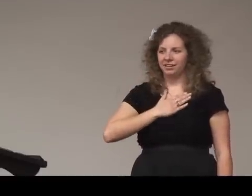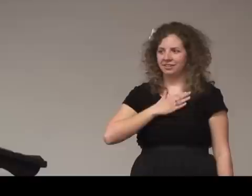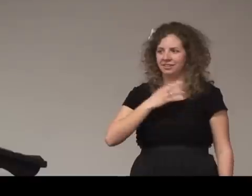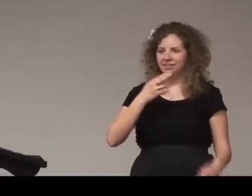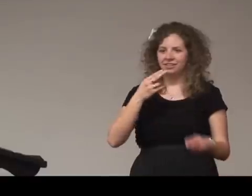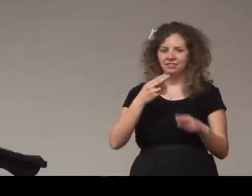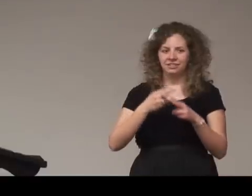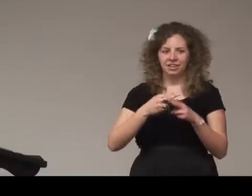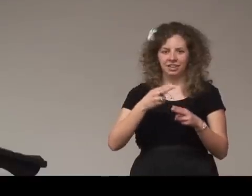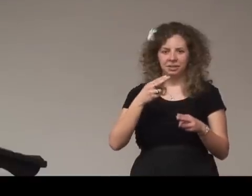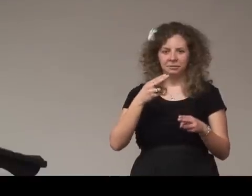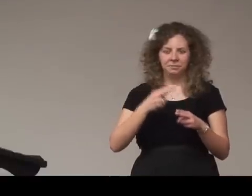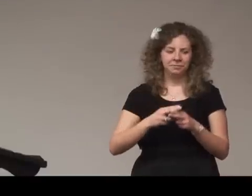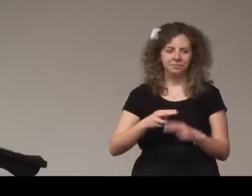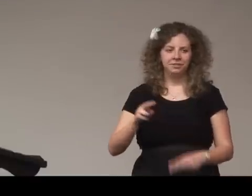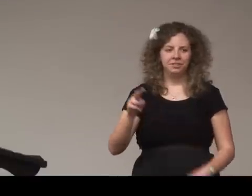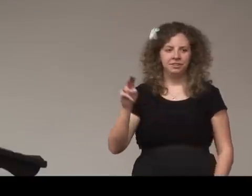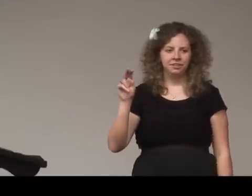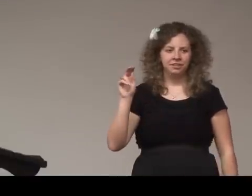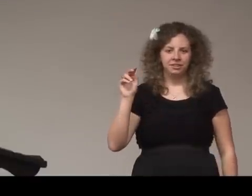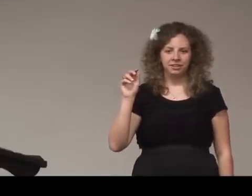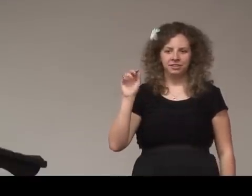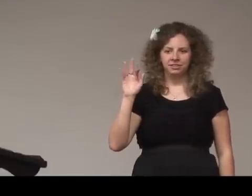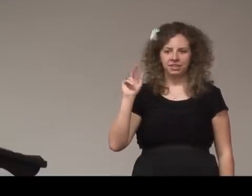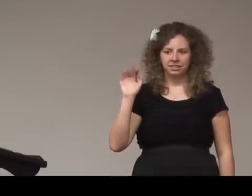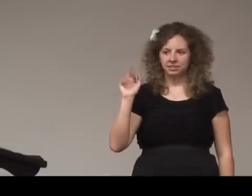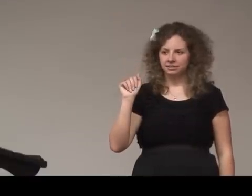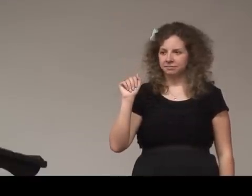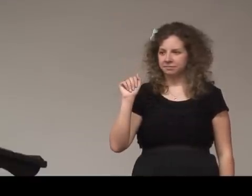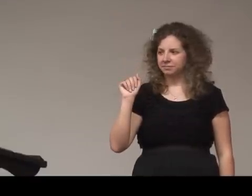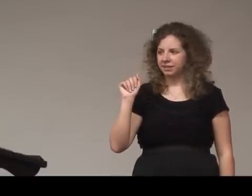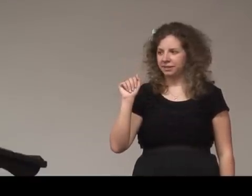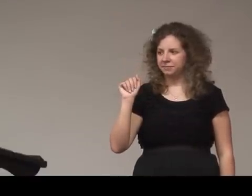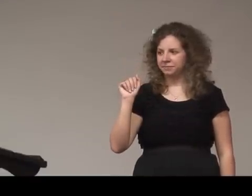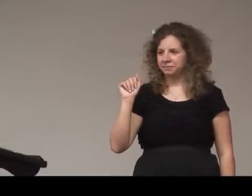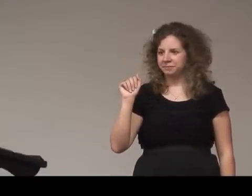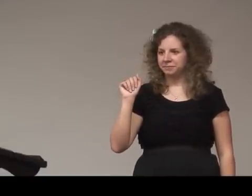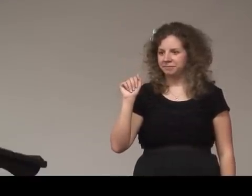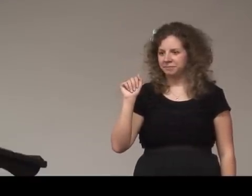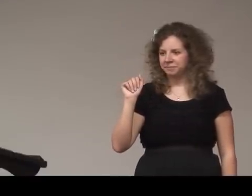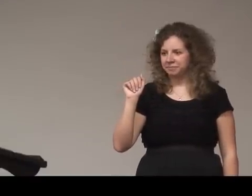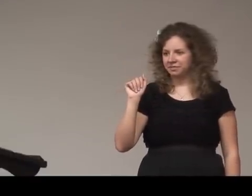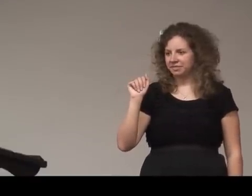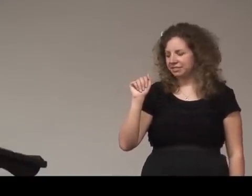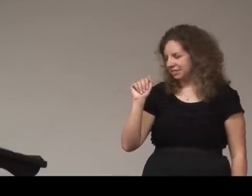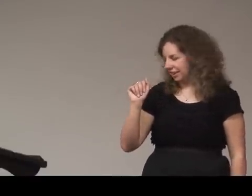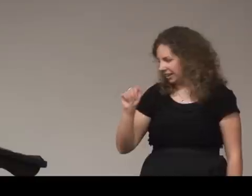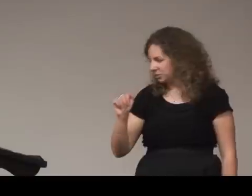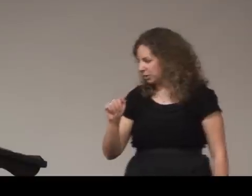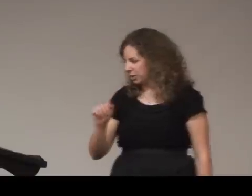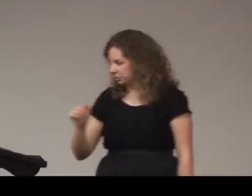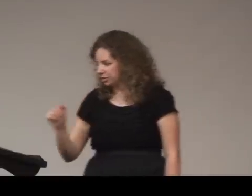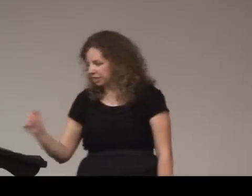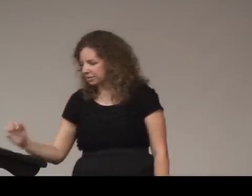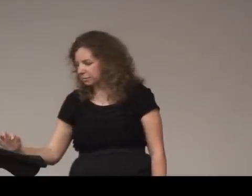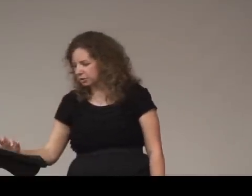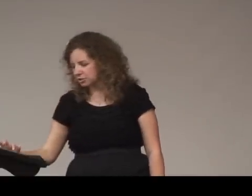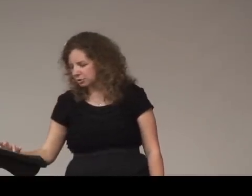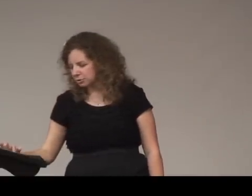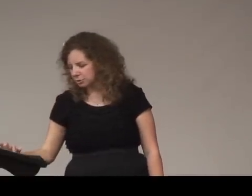name name is this okay okay so then the person who's